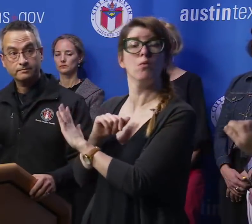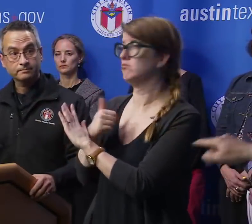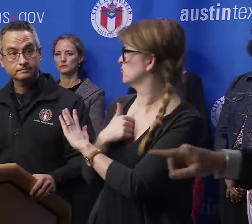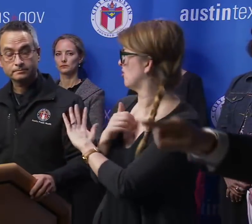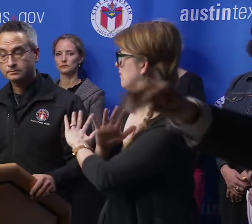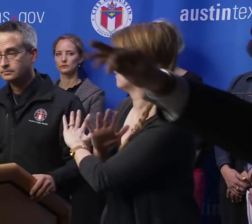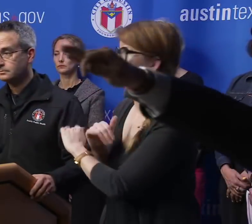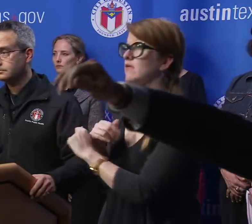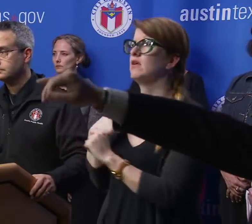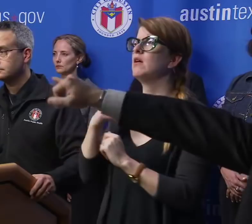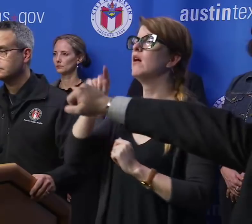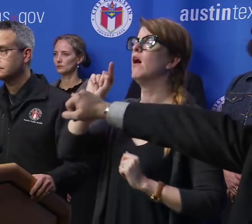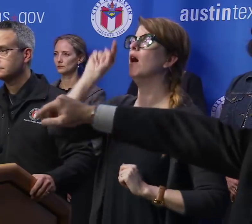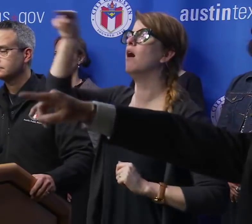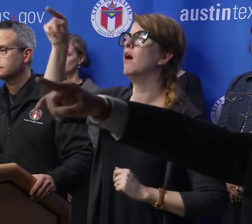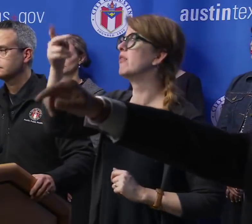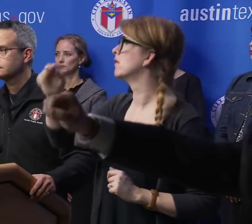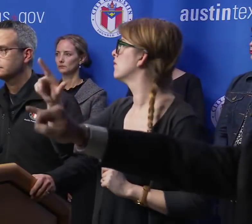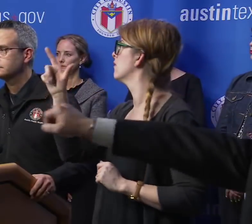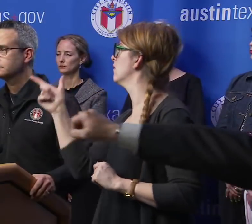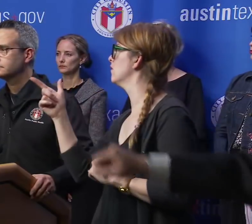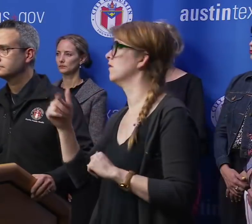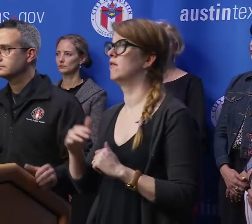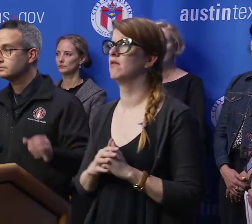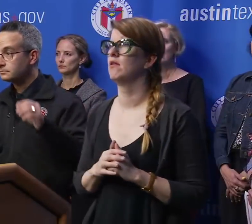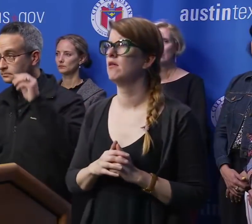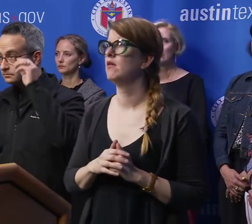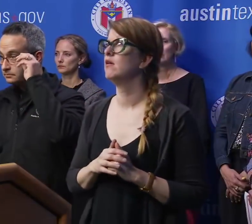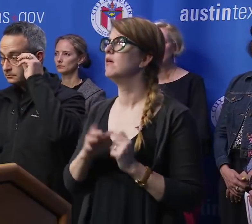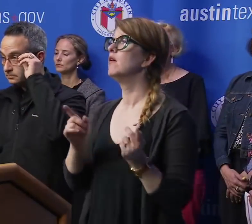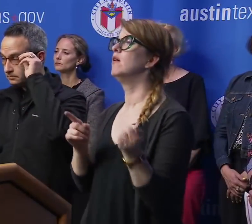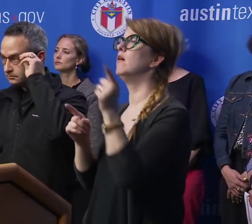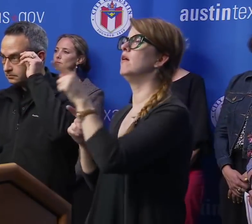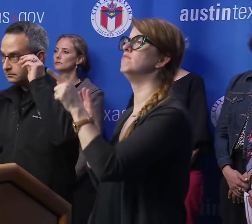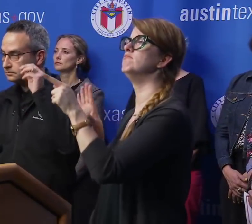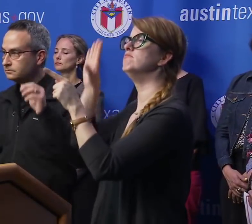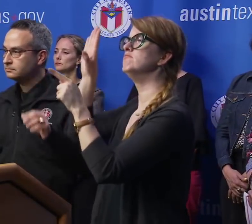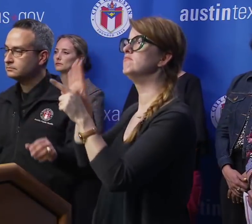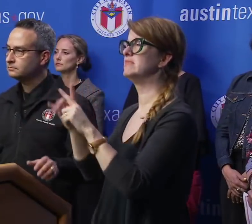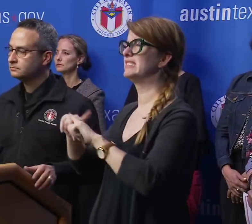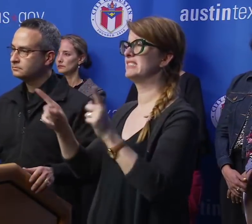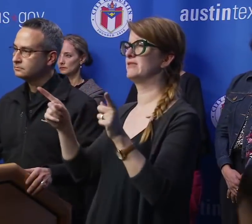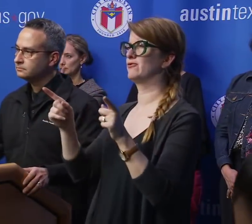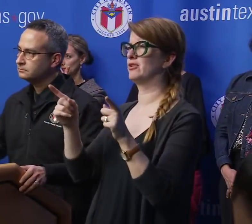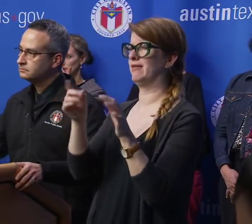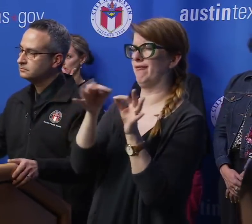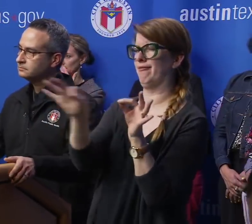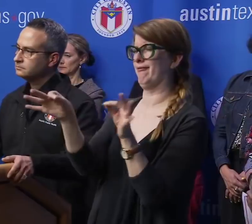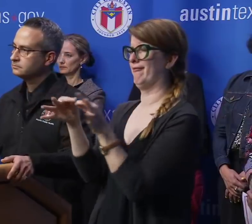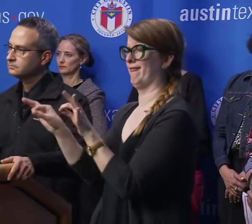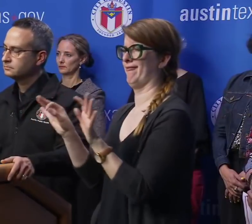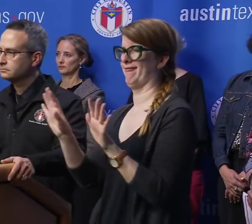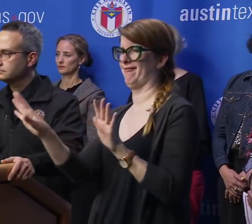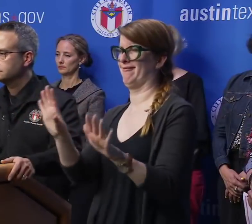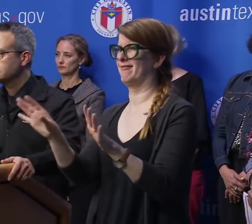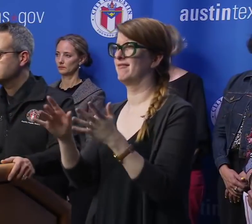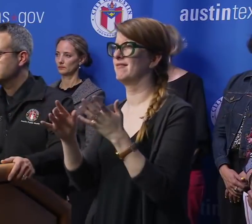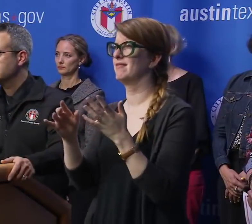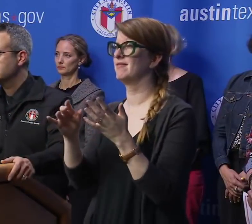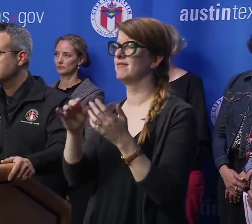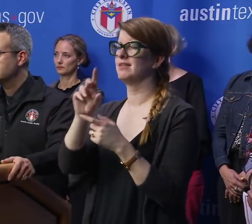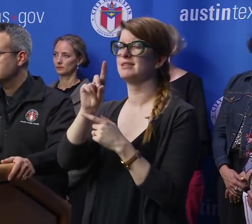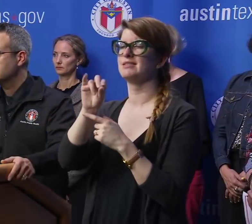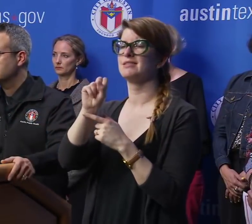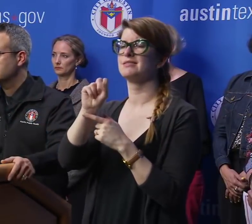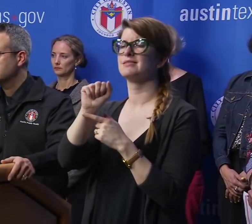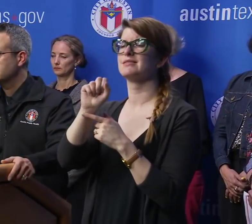Go ahead. I was going to say back here and then we'll go over here. Difference in the burbage between disaster